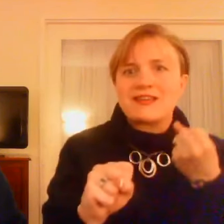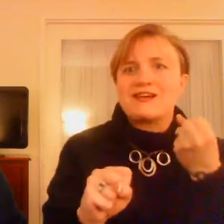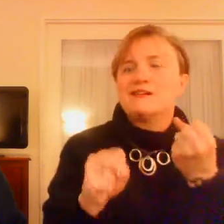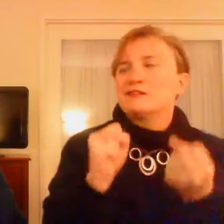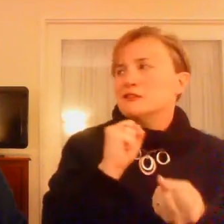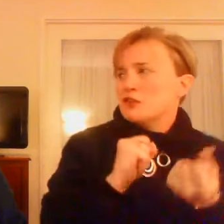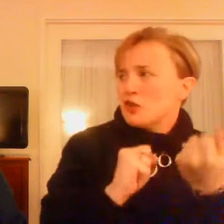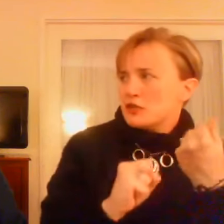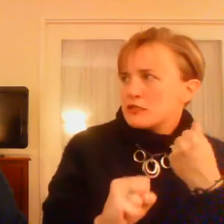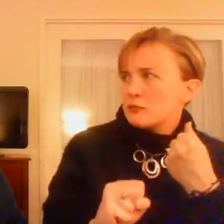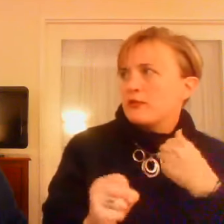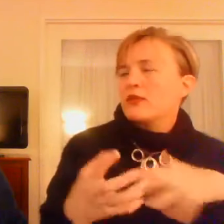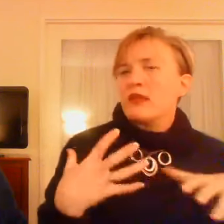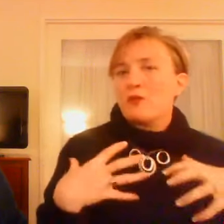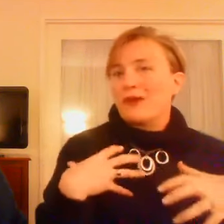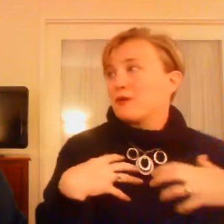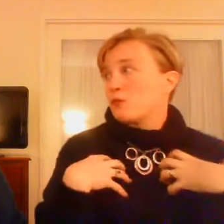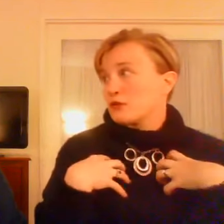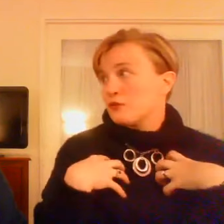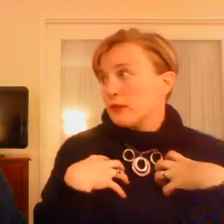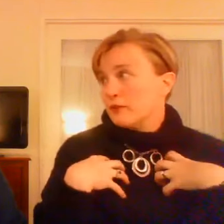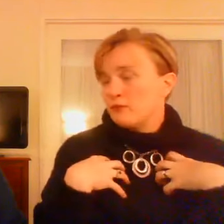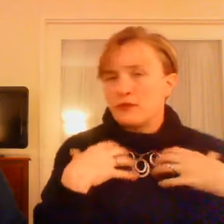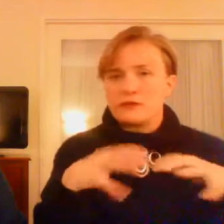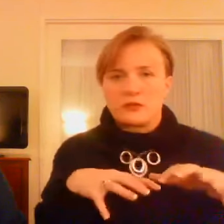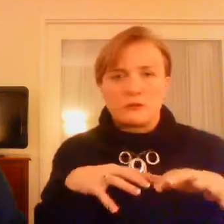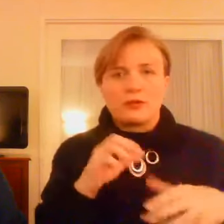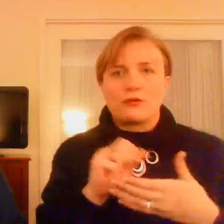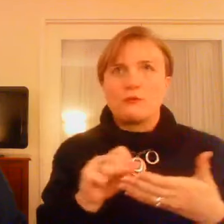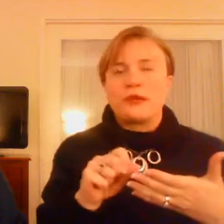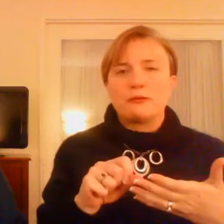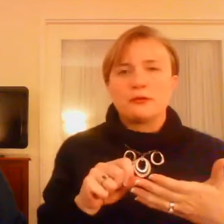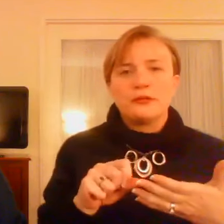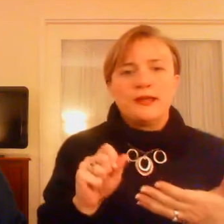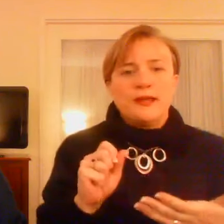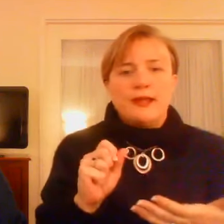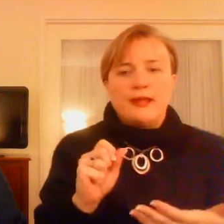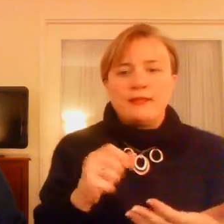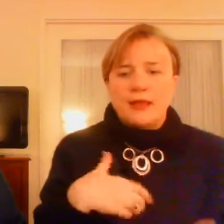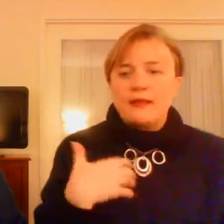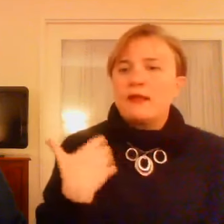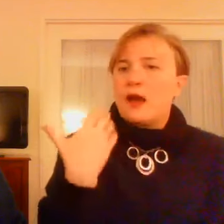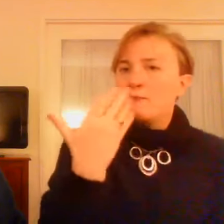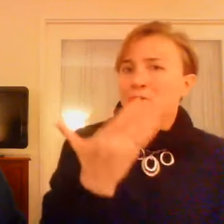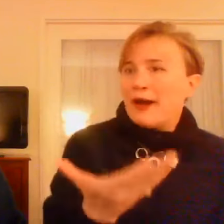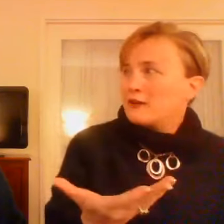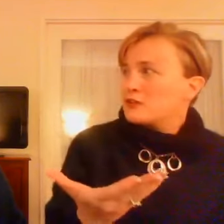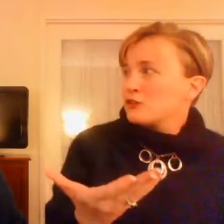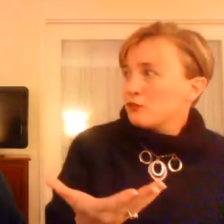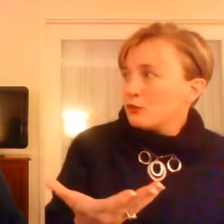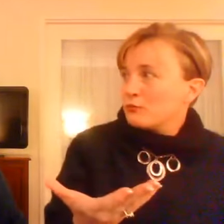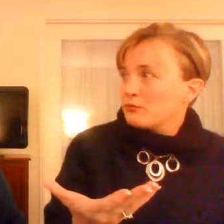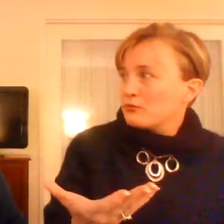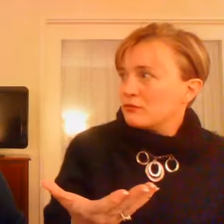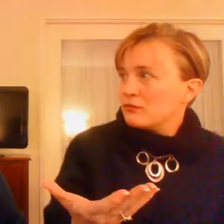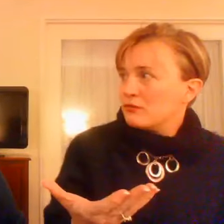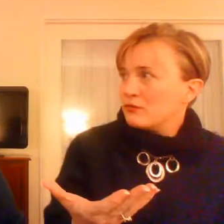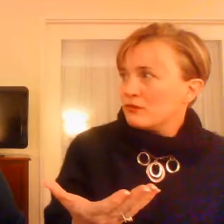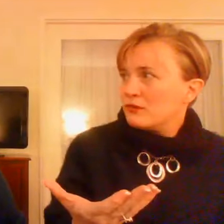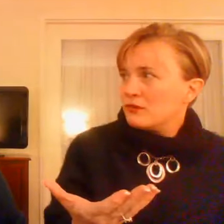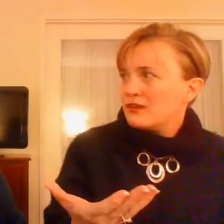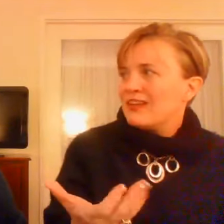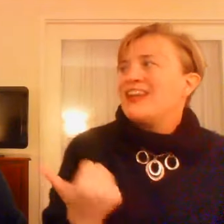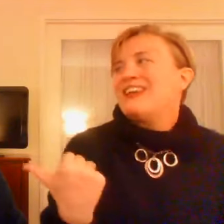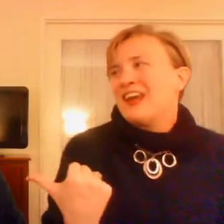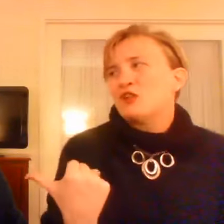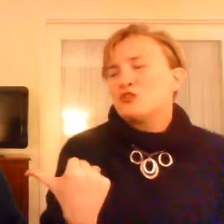write it down and sit with it in a way that works for me, whether it's on the computer or on paper and then come back. I could do a little handholding